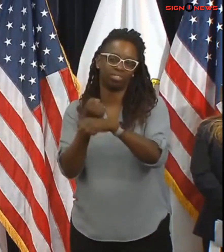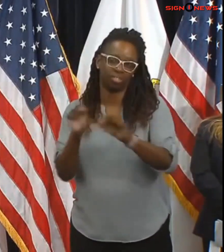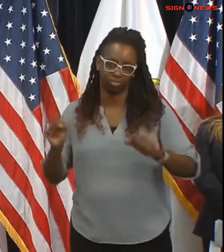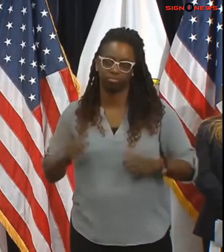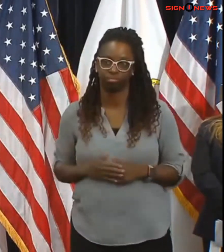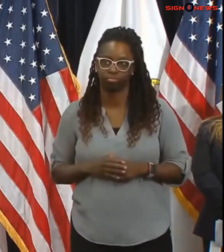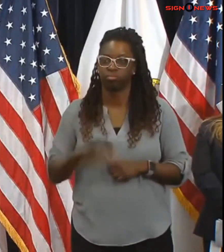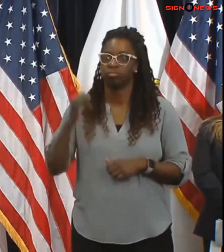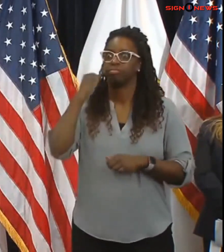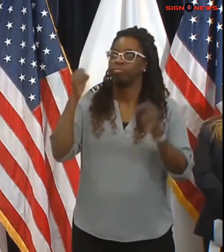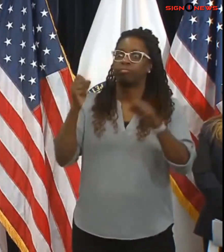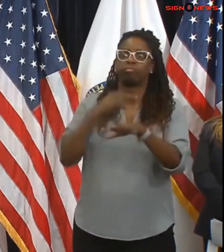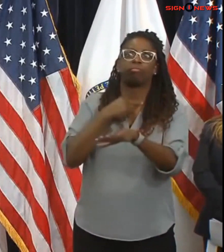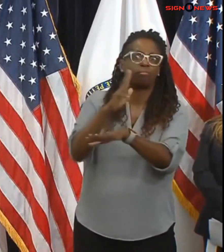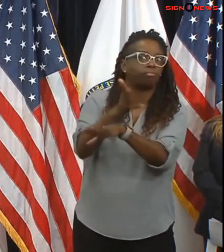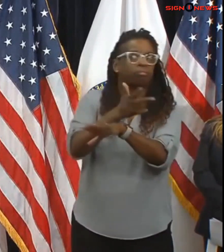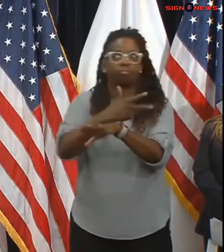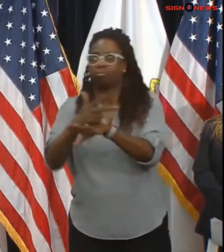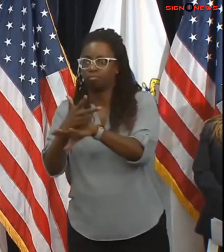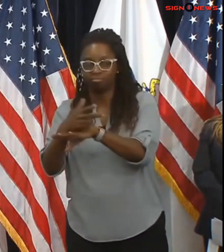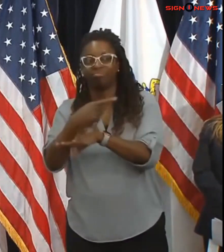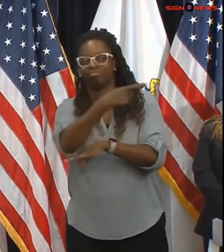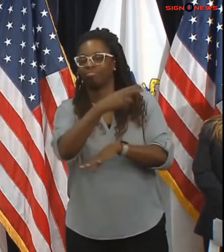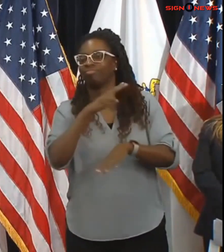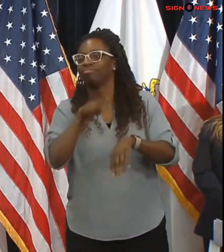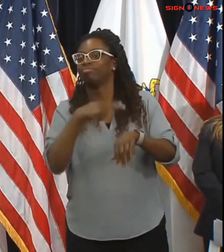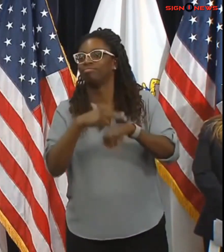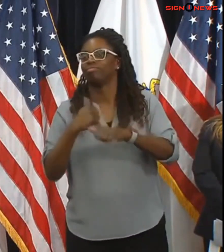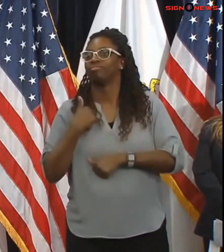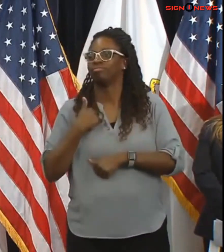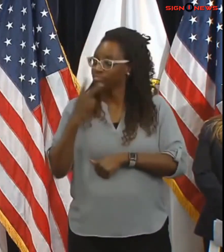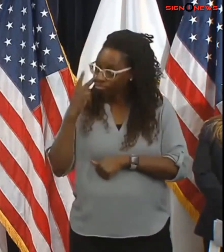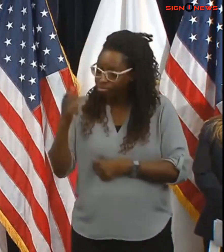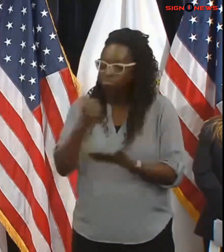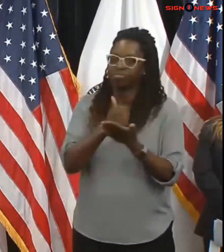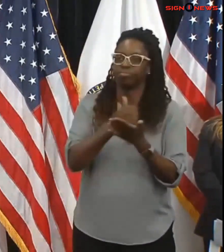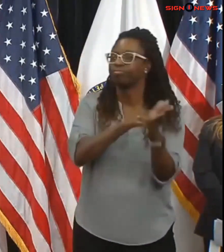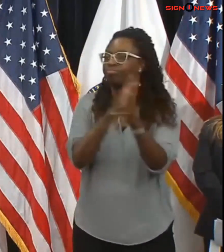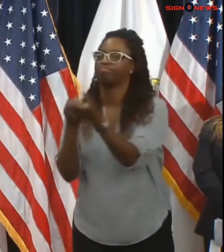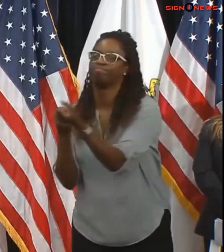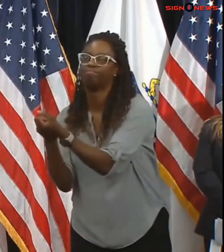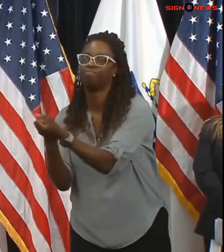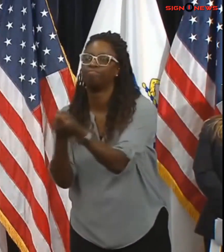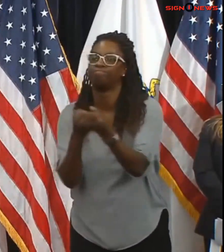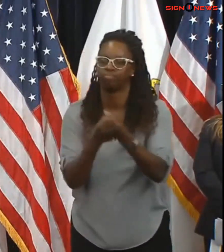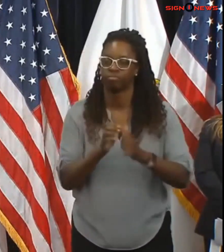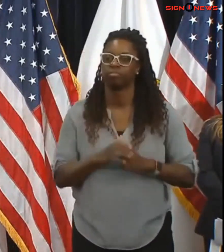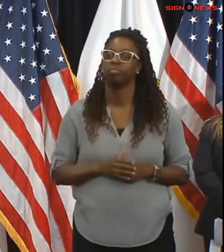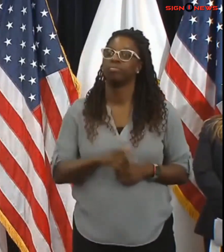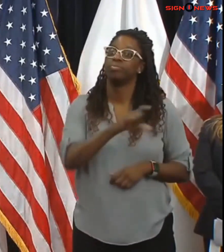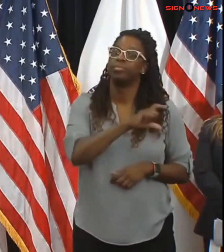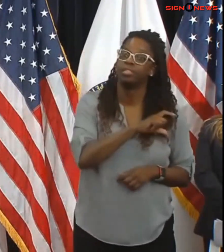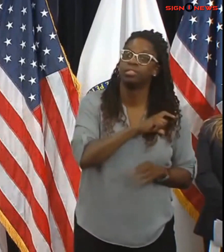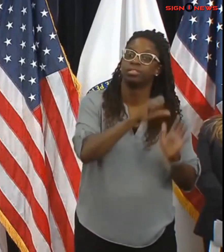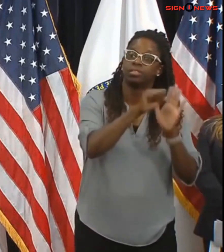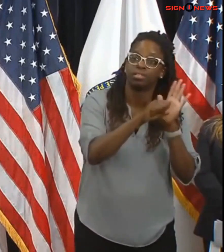police and in some cases local police as well. This should hopefully not be necessary because everyone will be staying off the roads